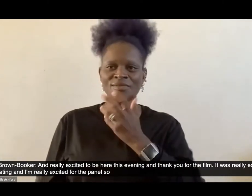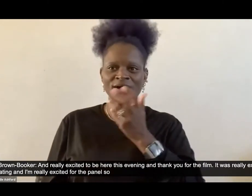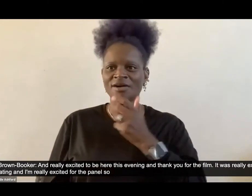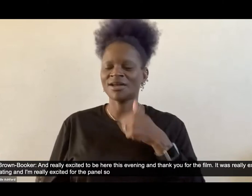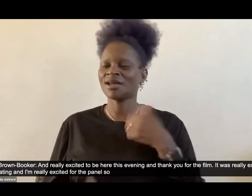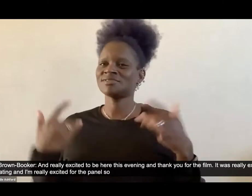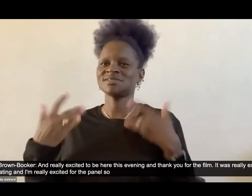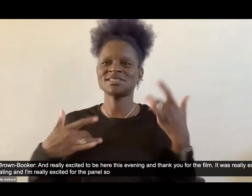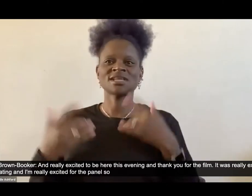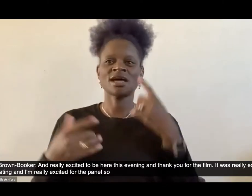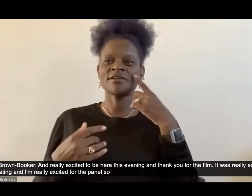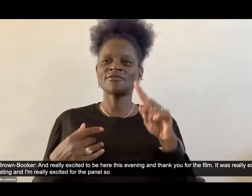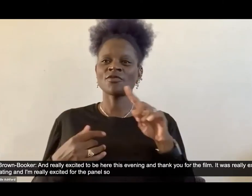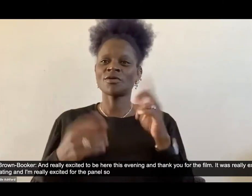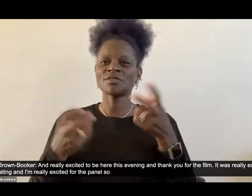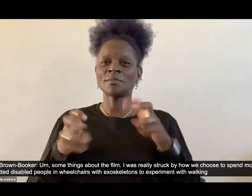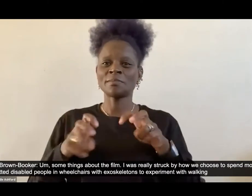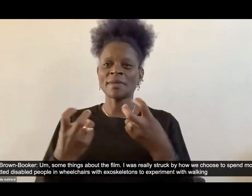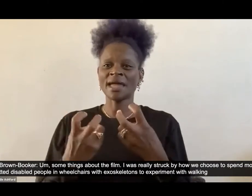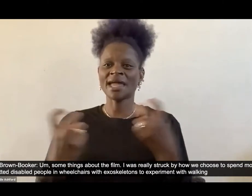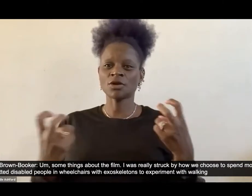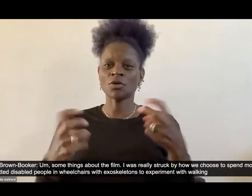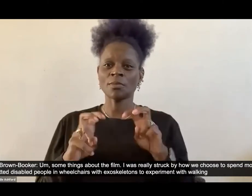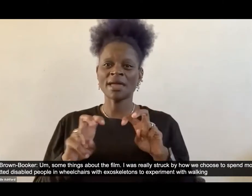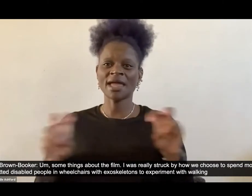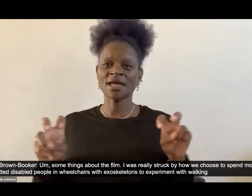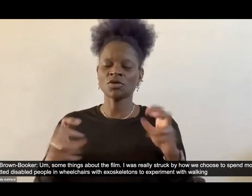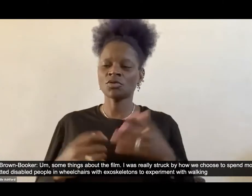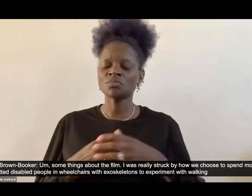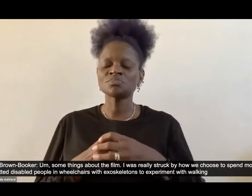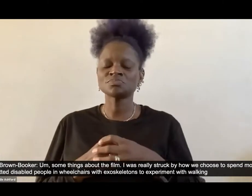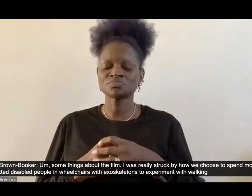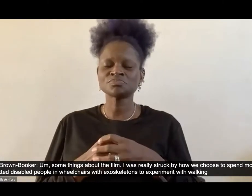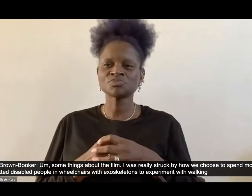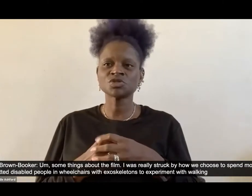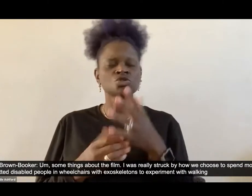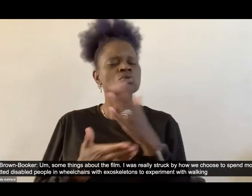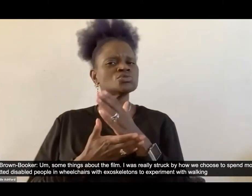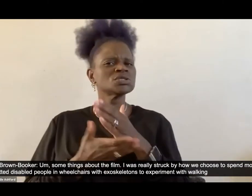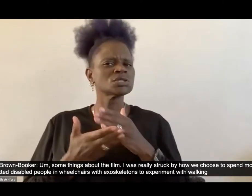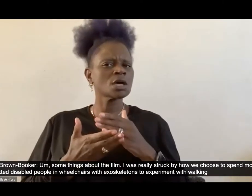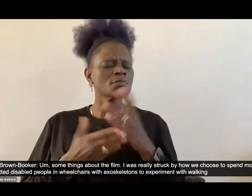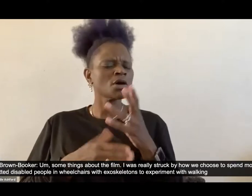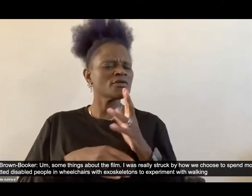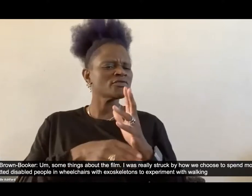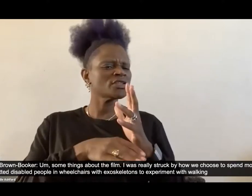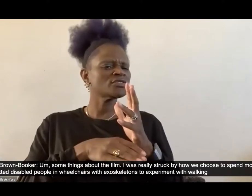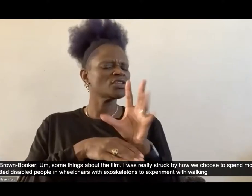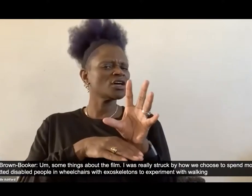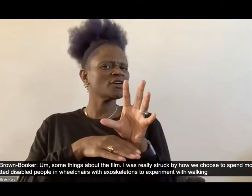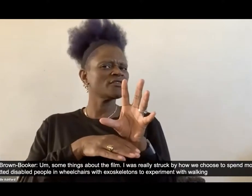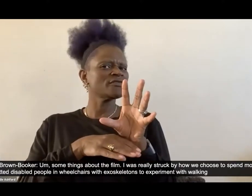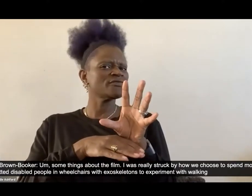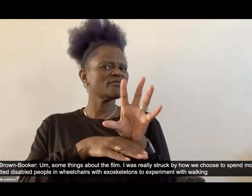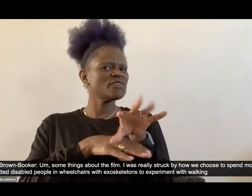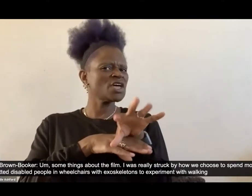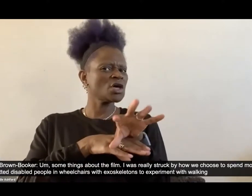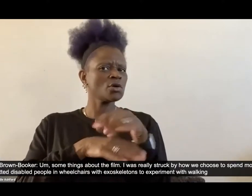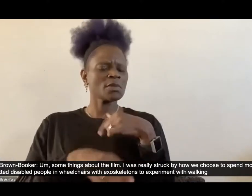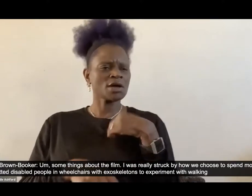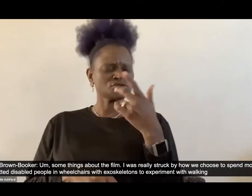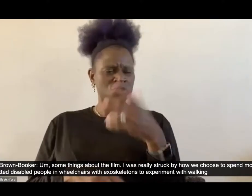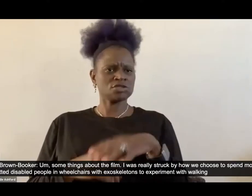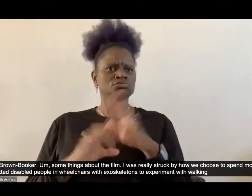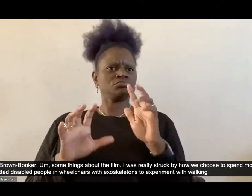panel. I'm um, some things about the film, I was really struck by how we choose to spend